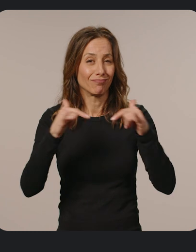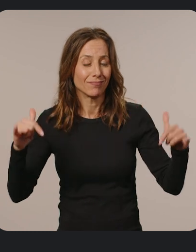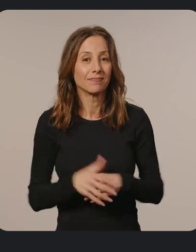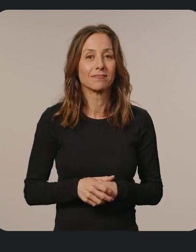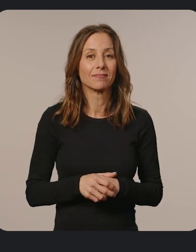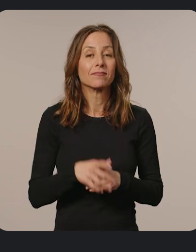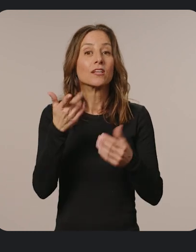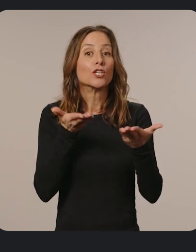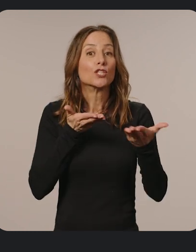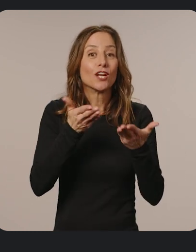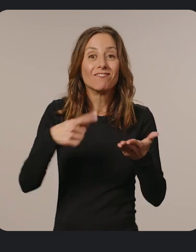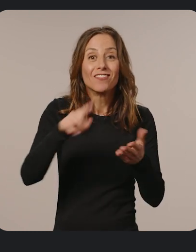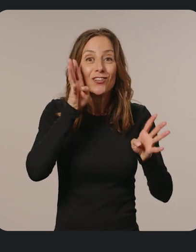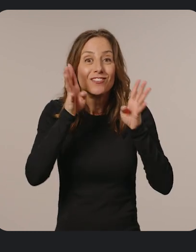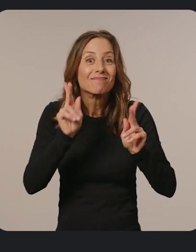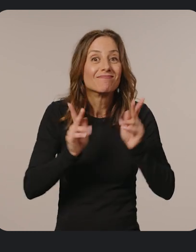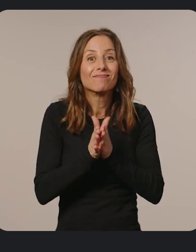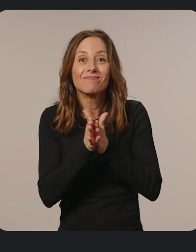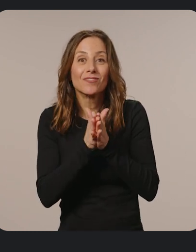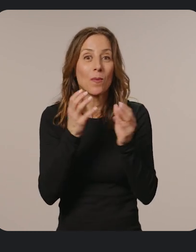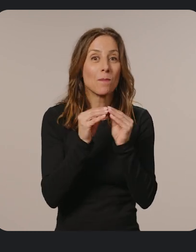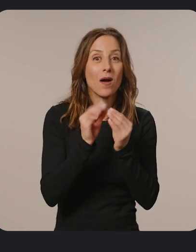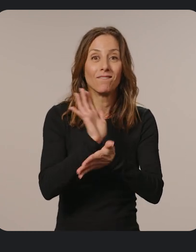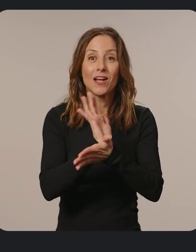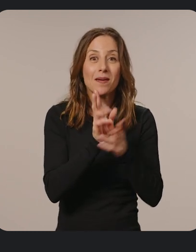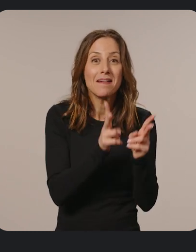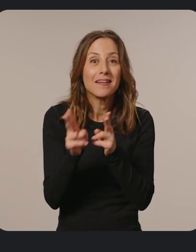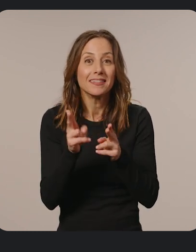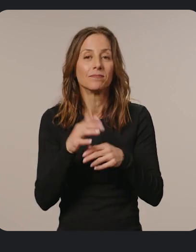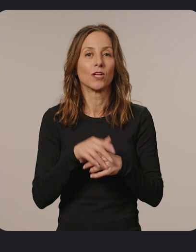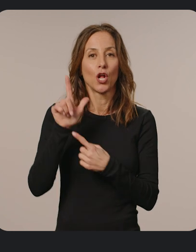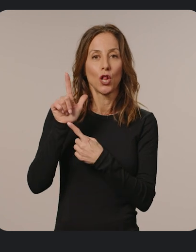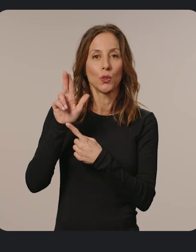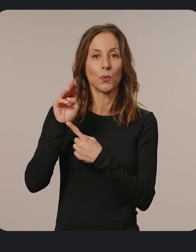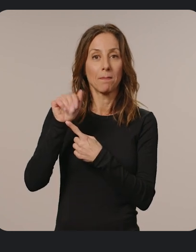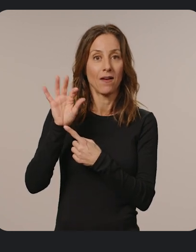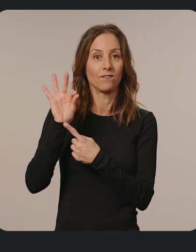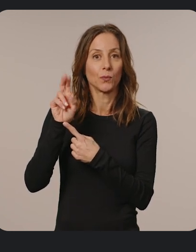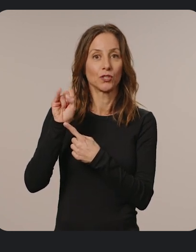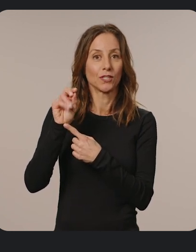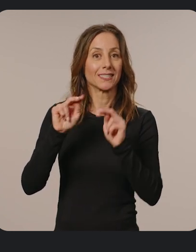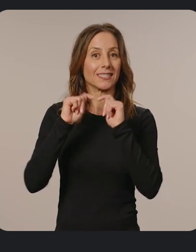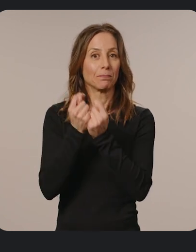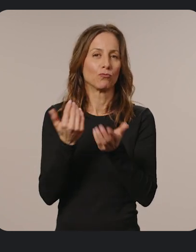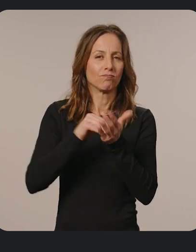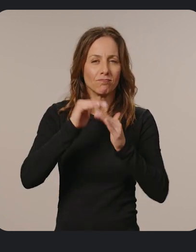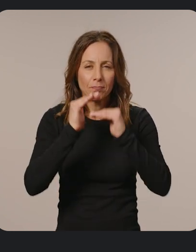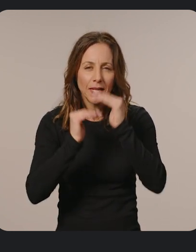To serve creatives eager for even more video editing features, the LumaFusion team rebuilt its multi-track